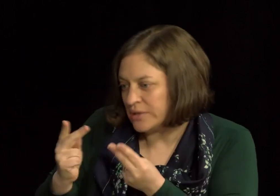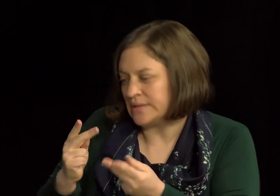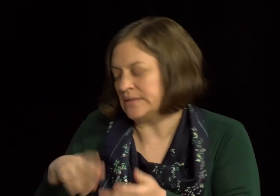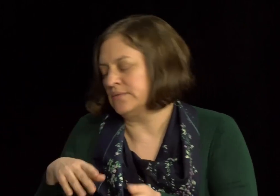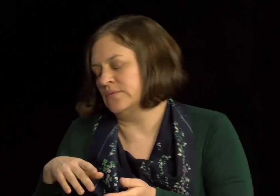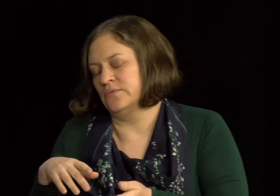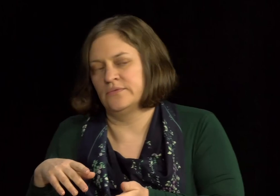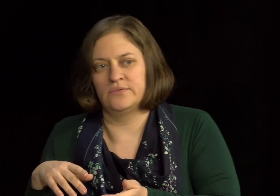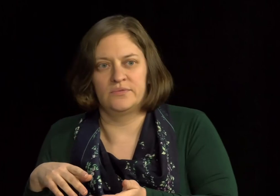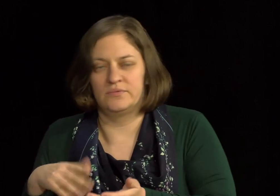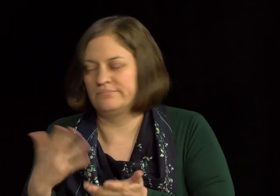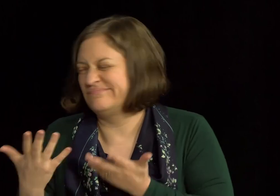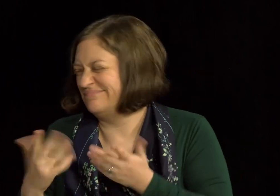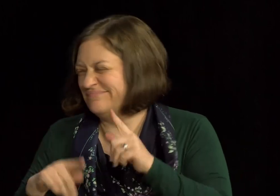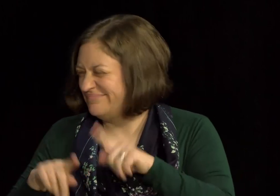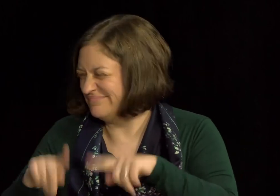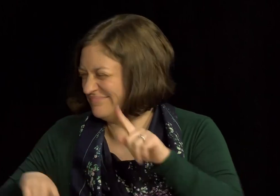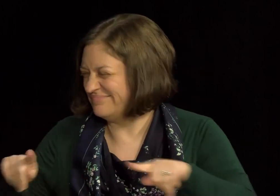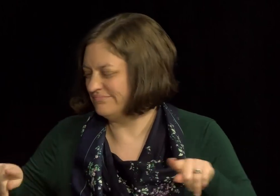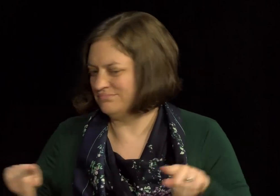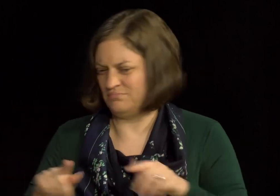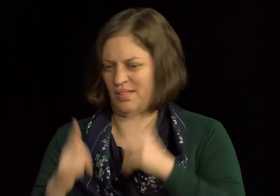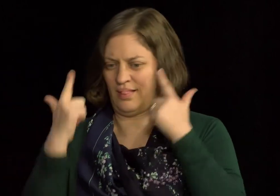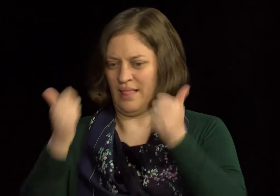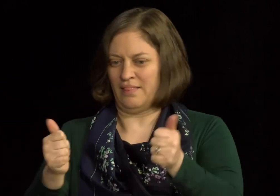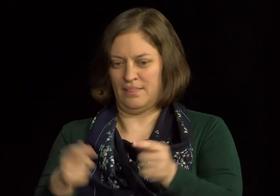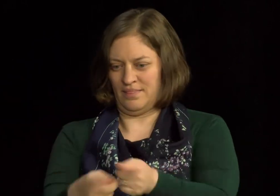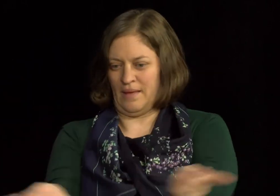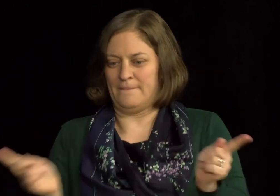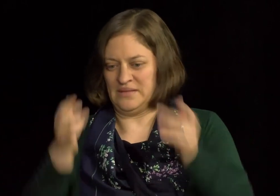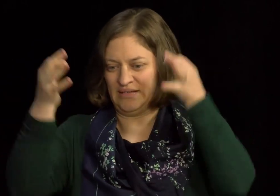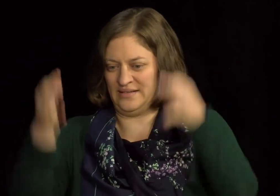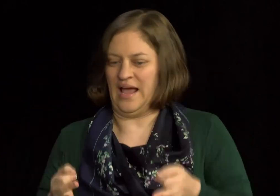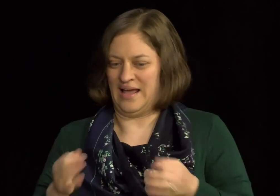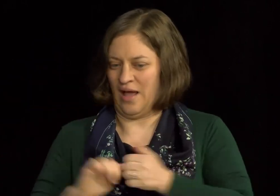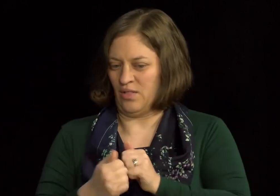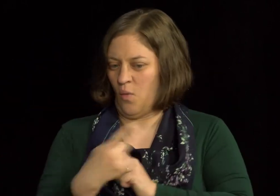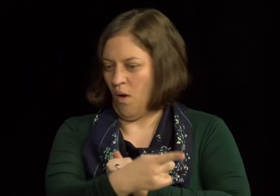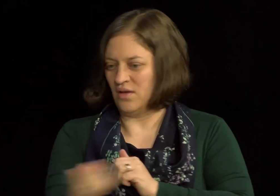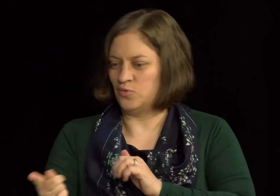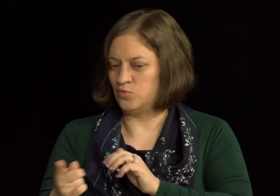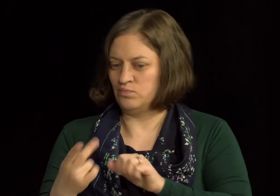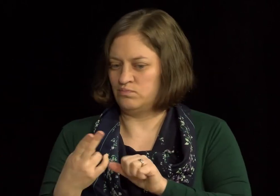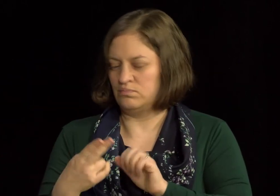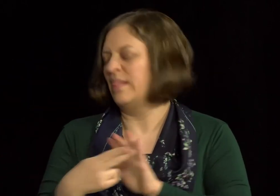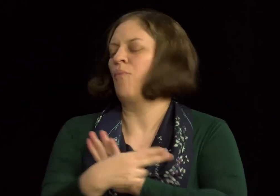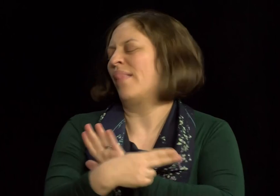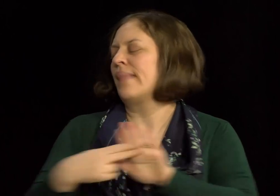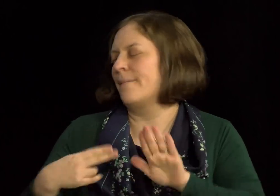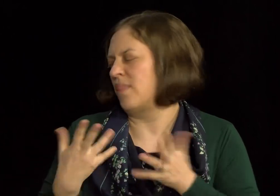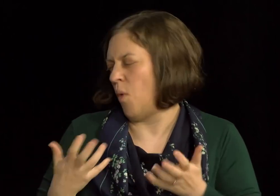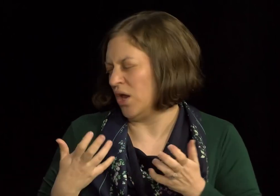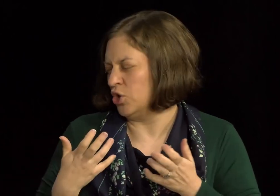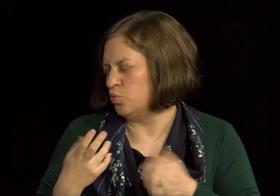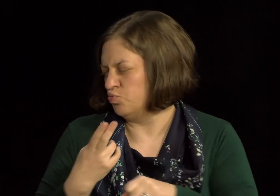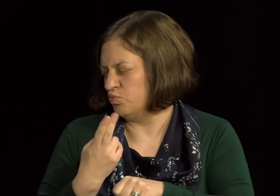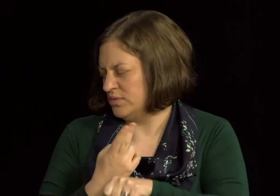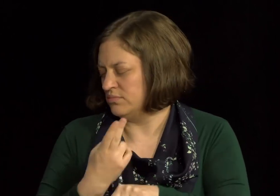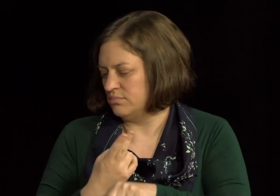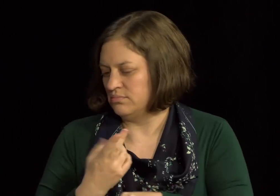with low vision. So there are a bunch of different ways to describe people. And the important thing is just to let people, you know, come up with their